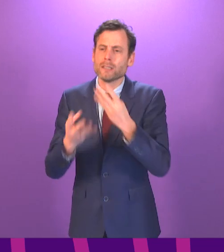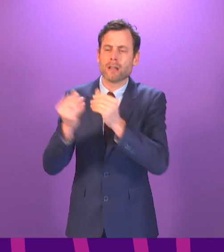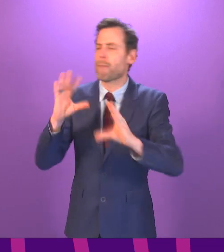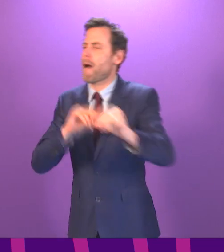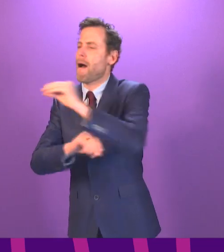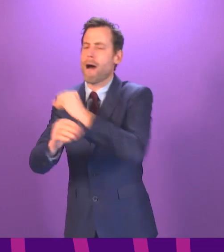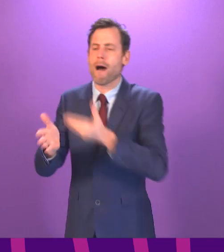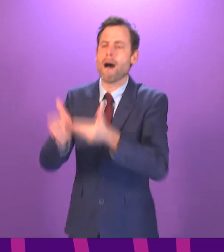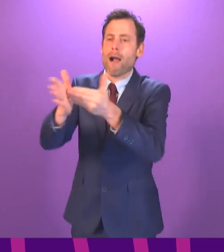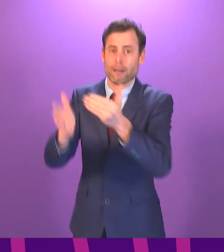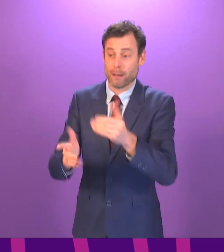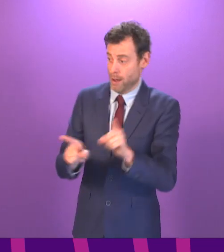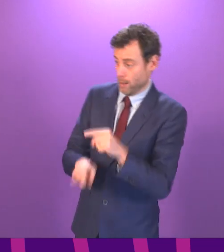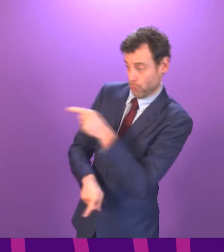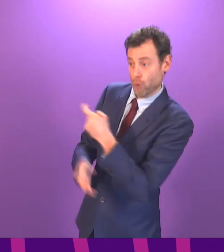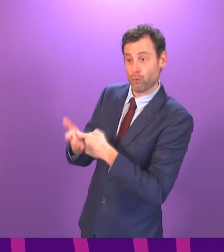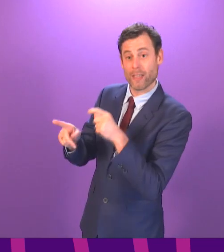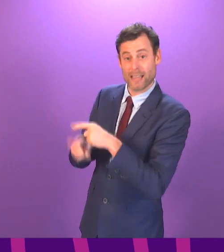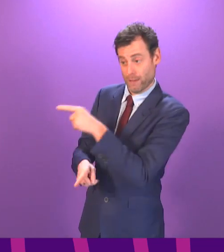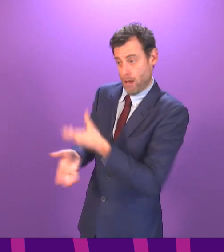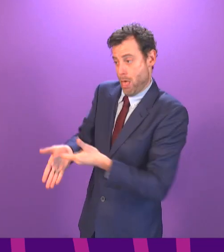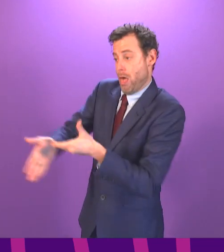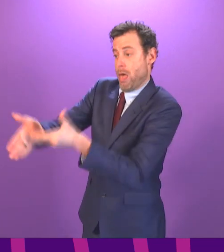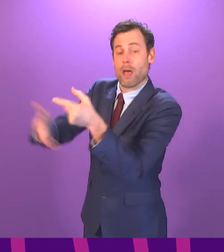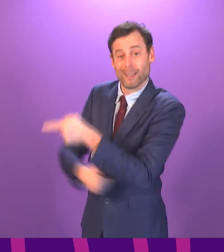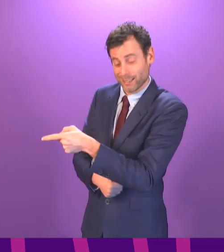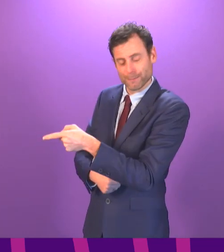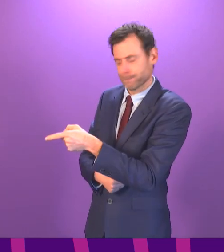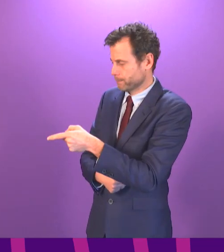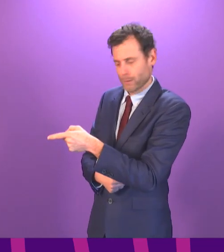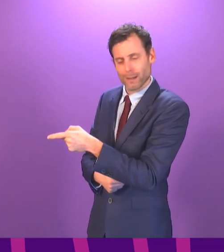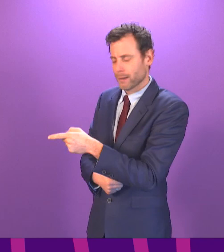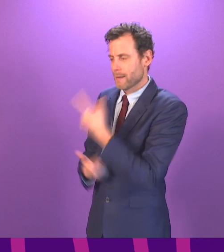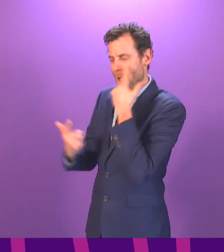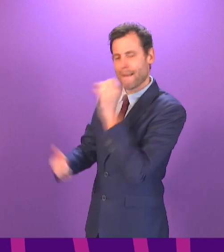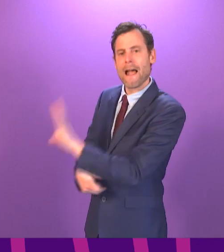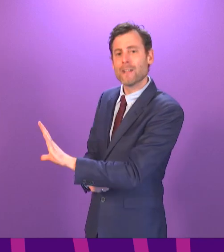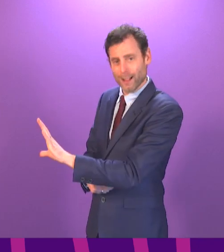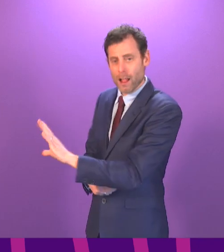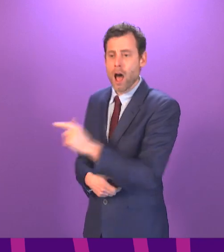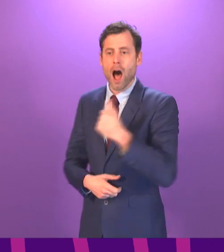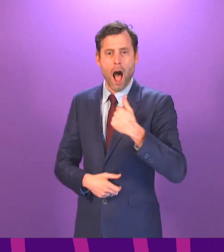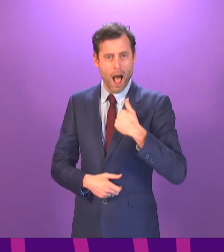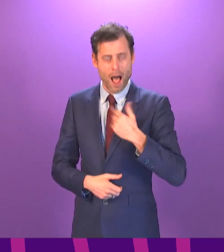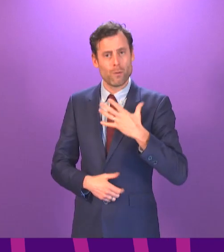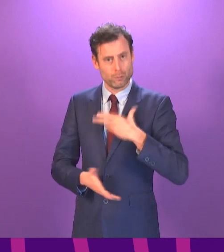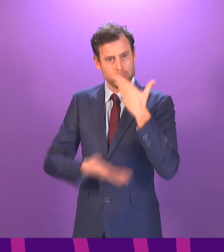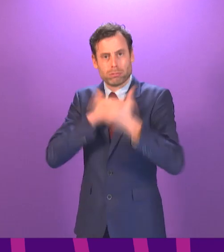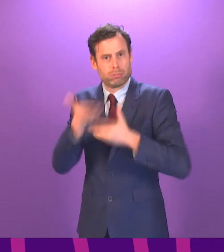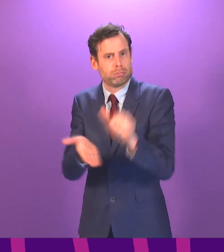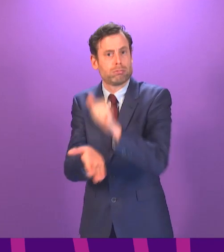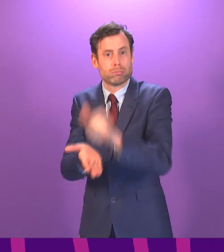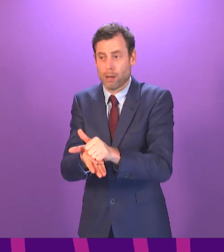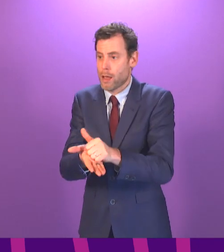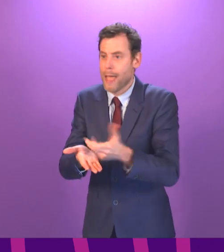conspiracy theories that people like Ruth Davidson, in my view, have been all too quick to want to indulge. And I call on